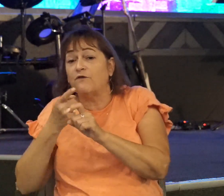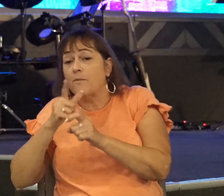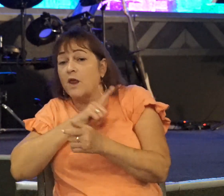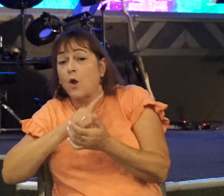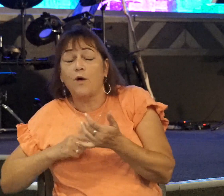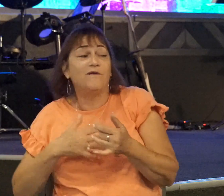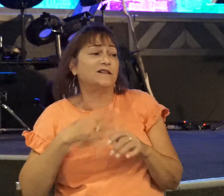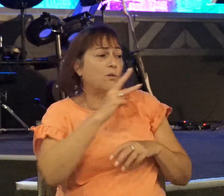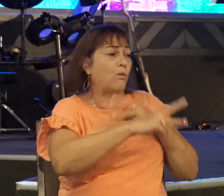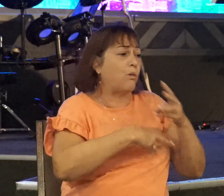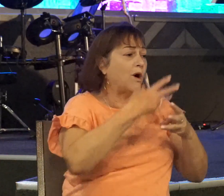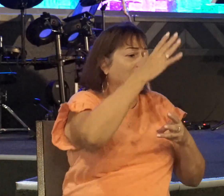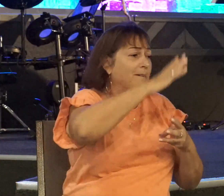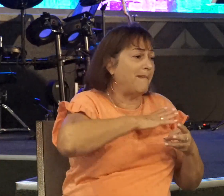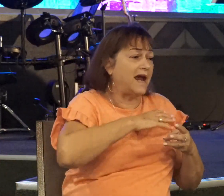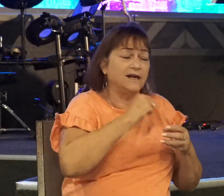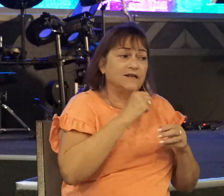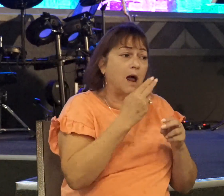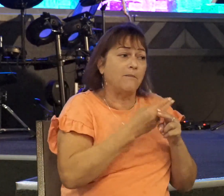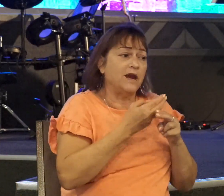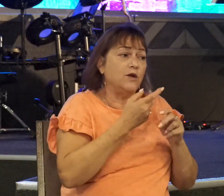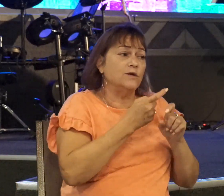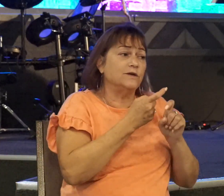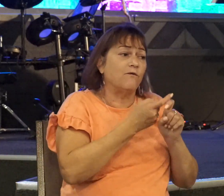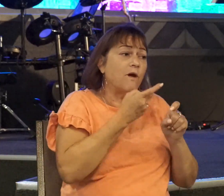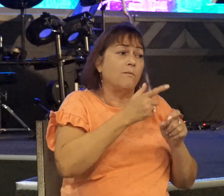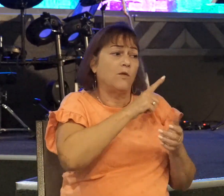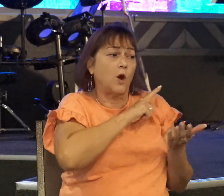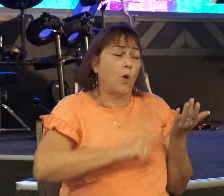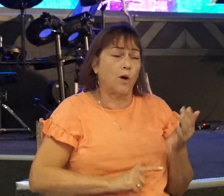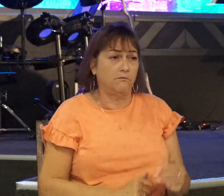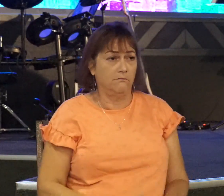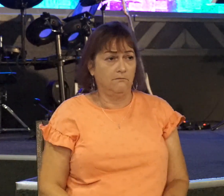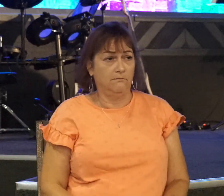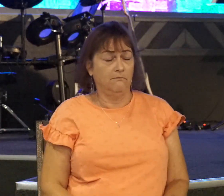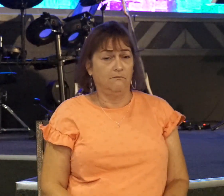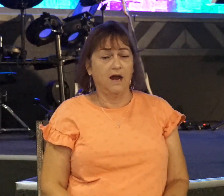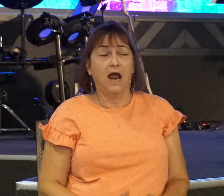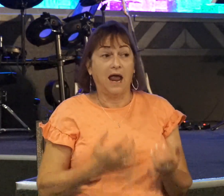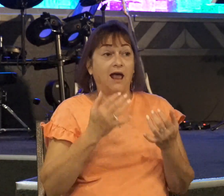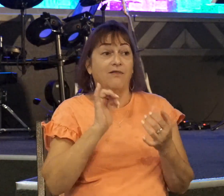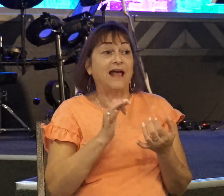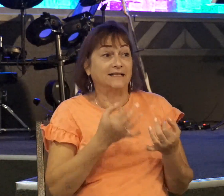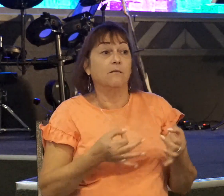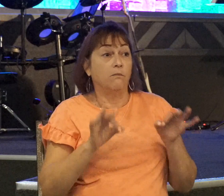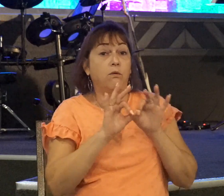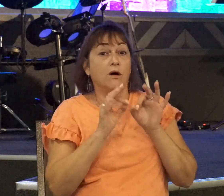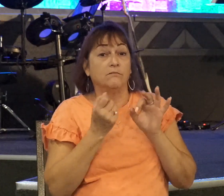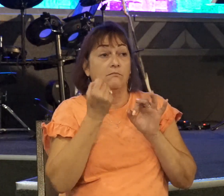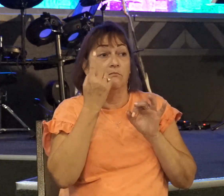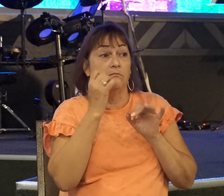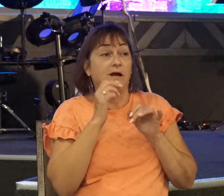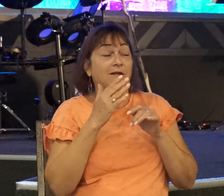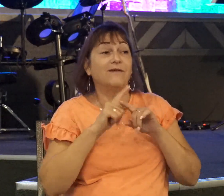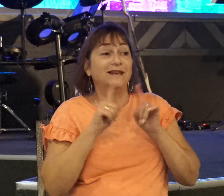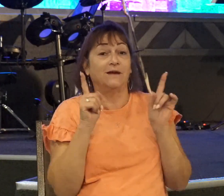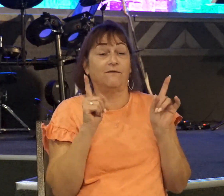man who's not being used by the Lord. And that's important because we as